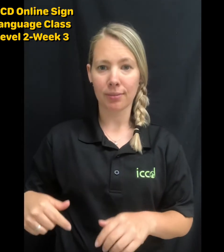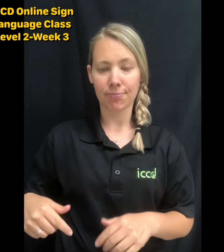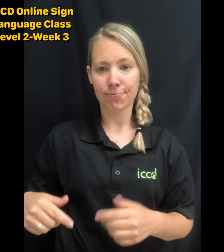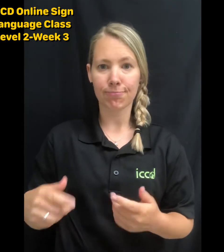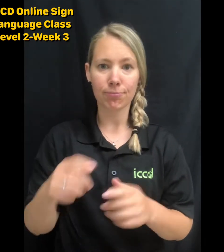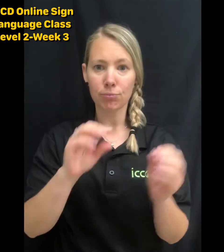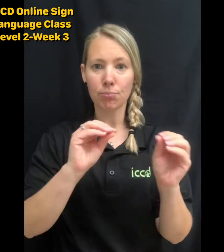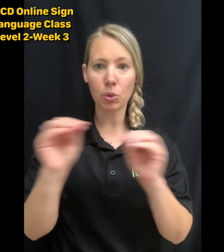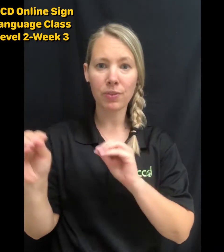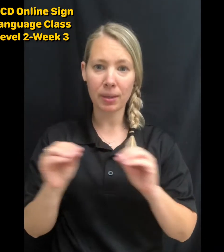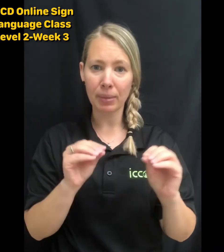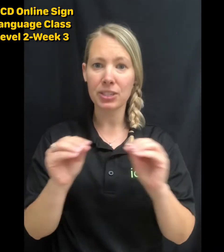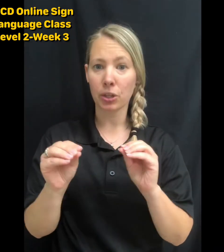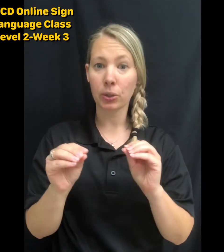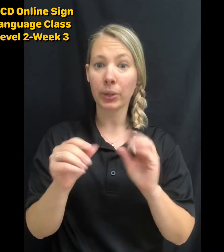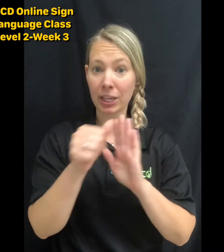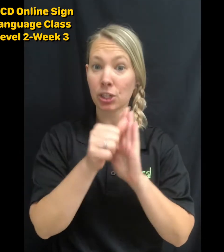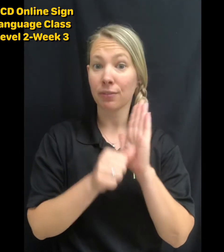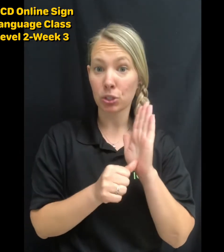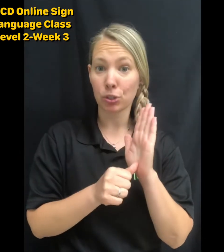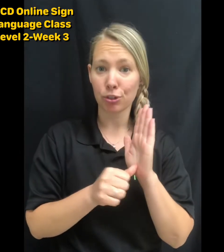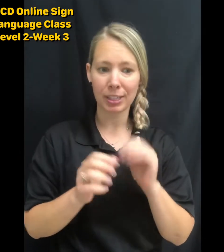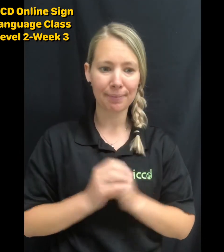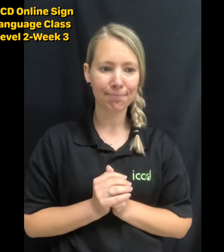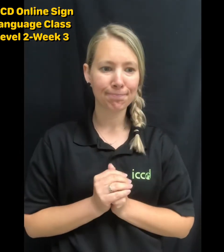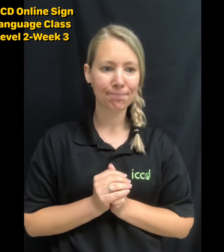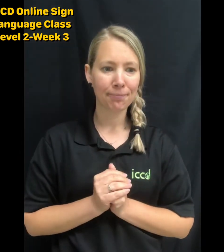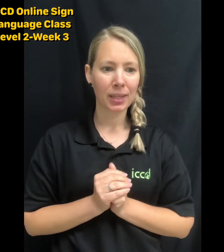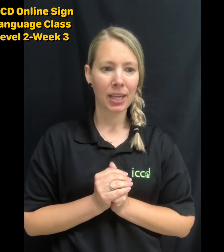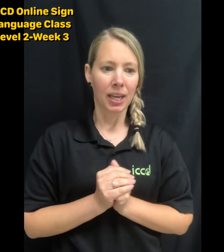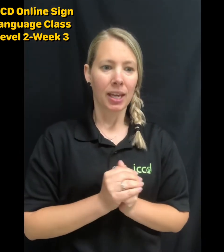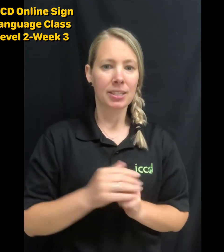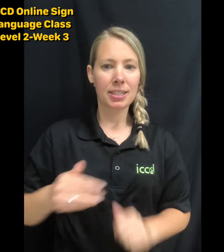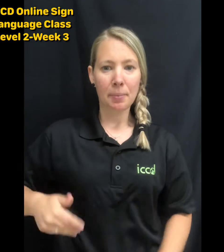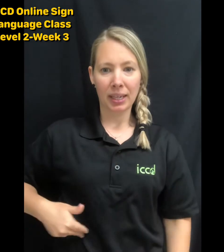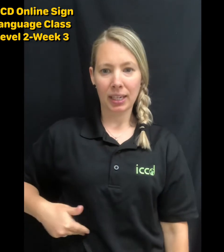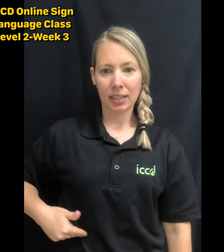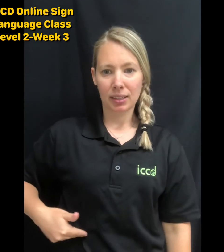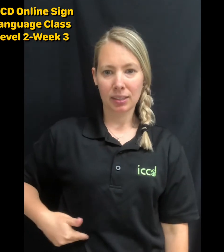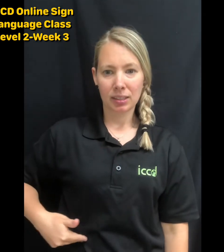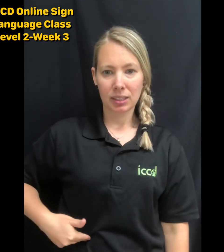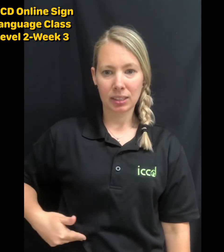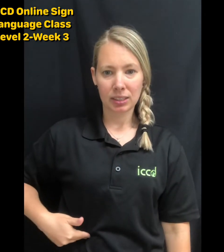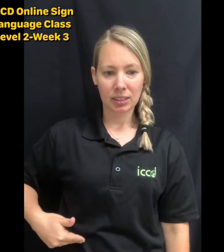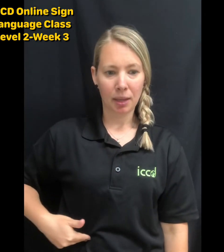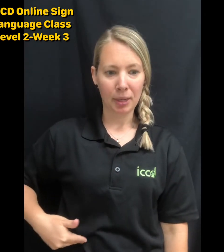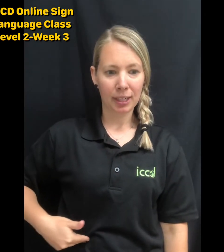move it based on the location of the surgery. Stomach. Stomach.